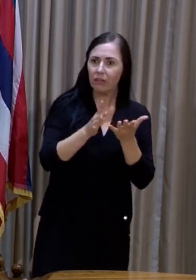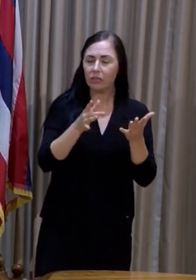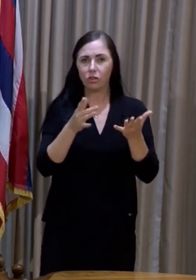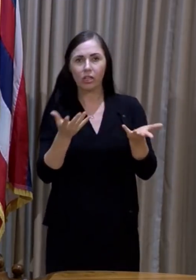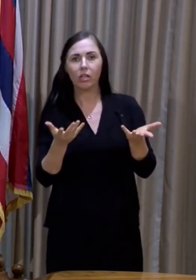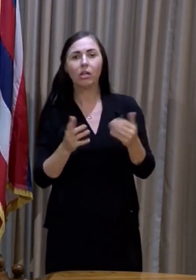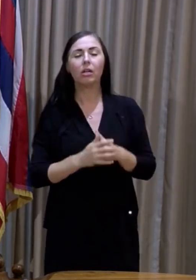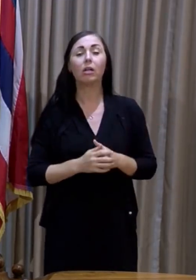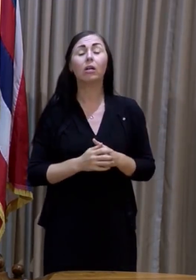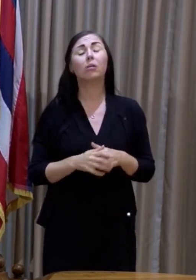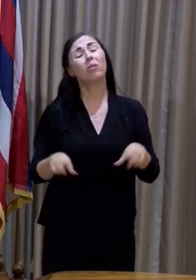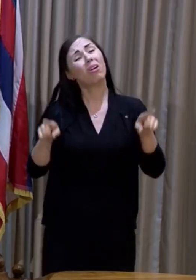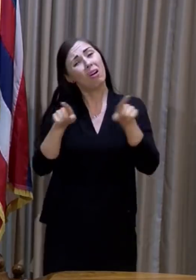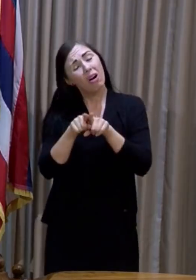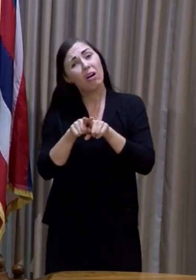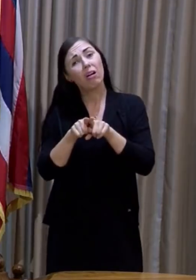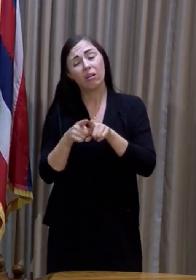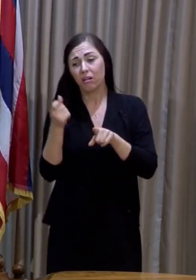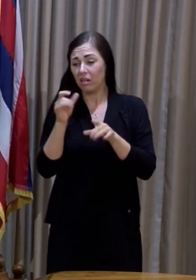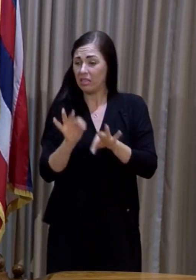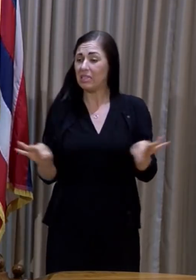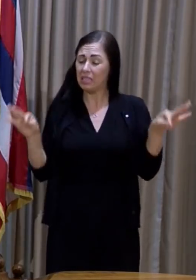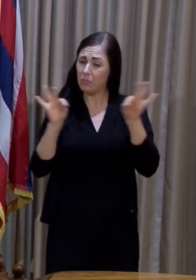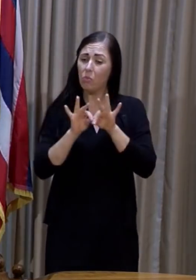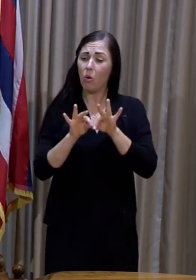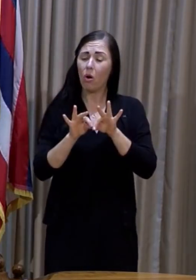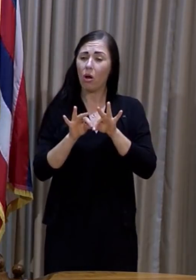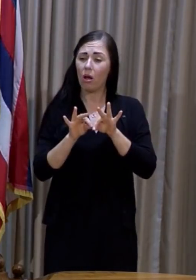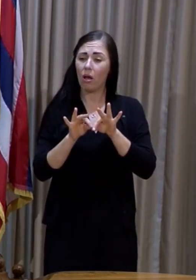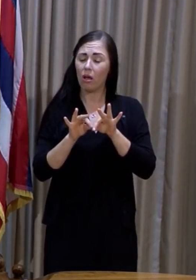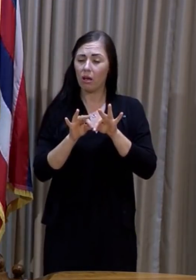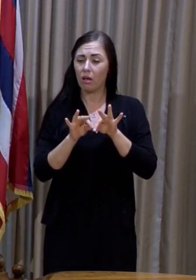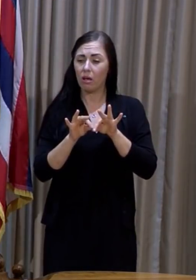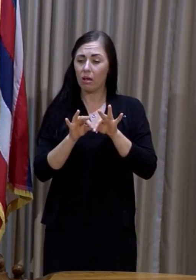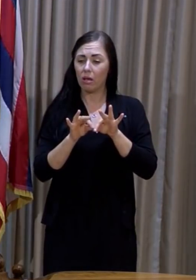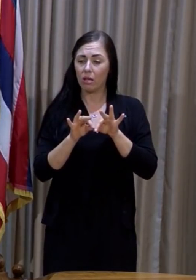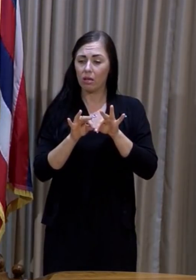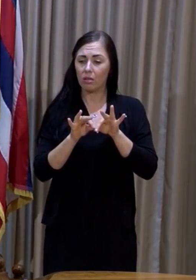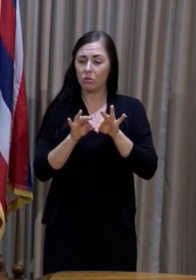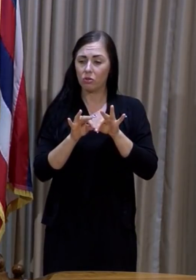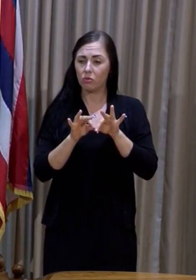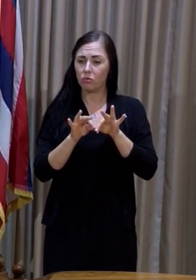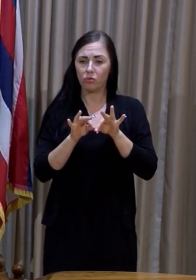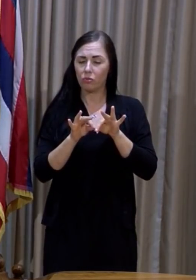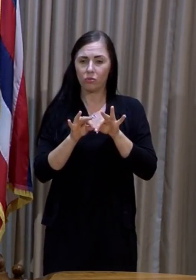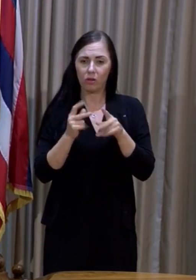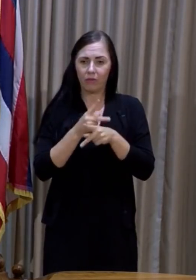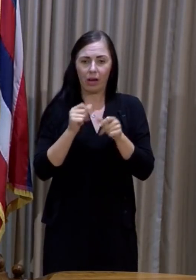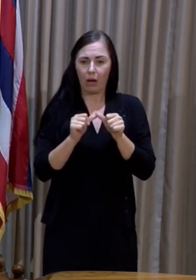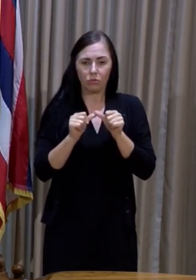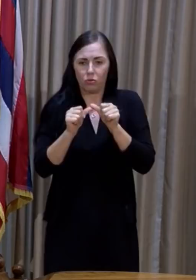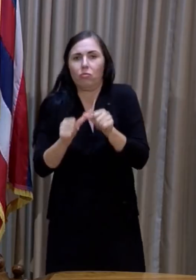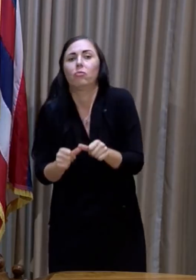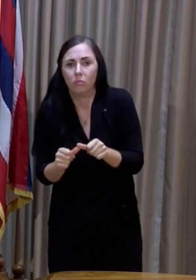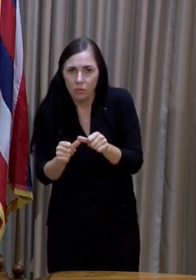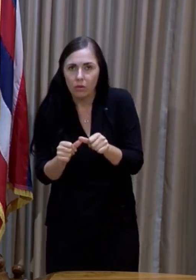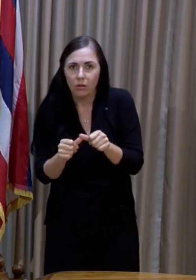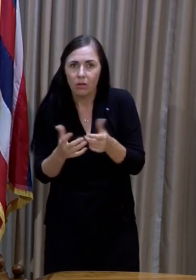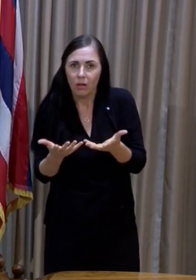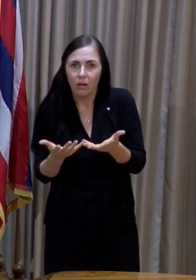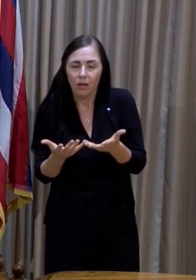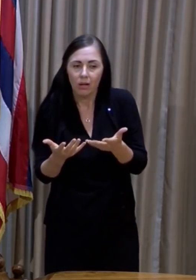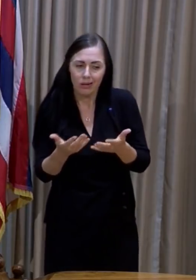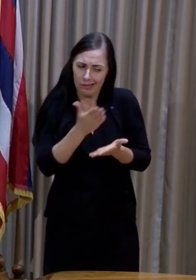the need to really move forward because some of the landlords